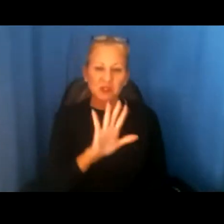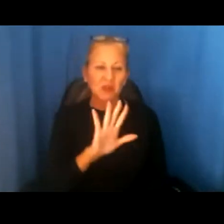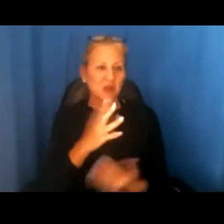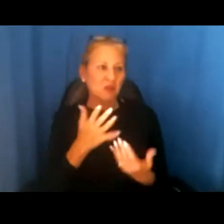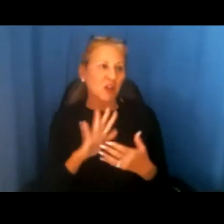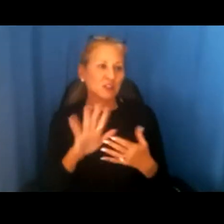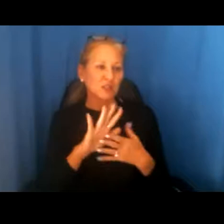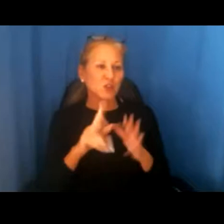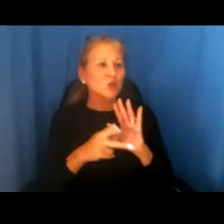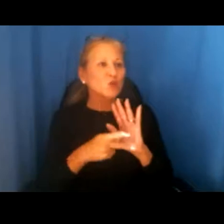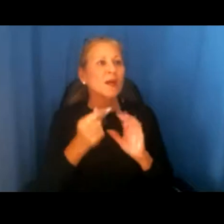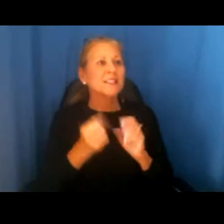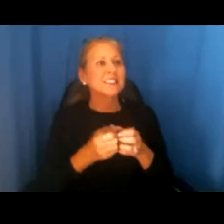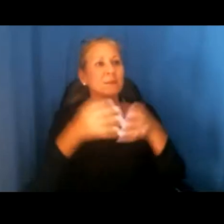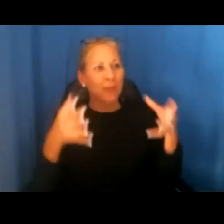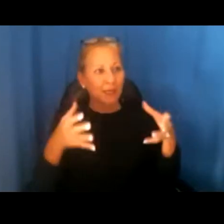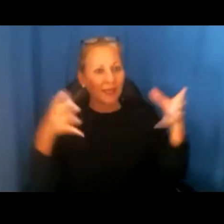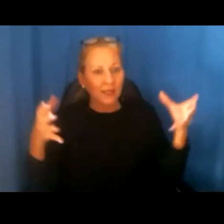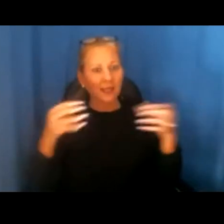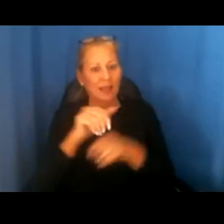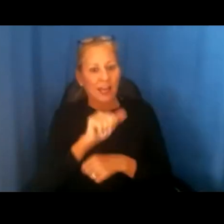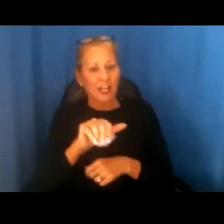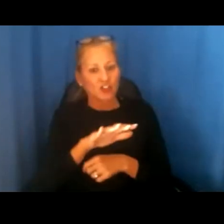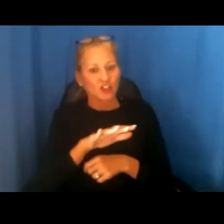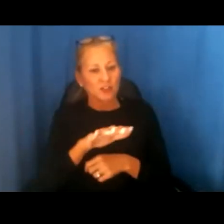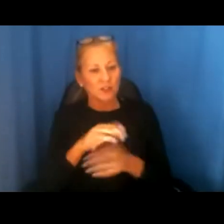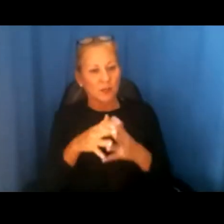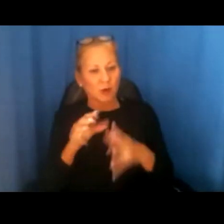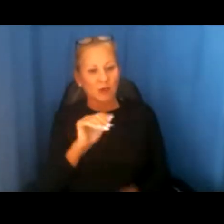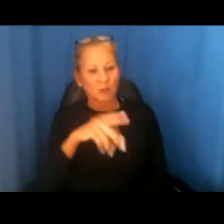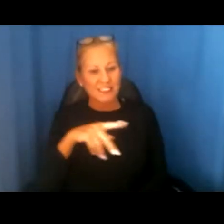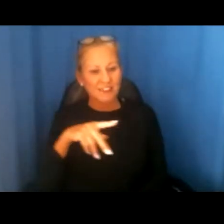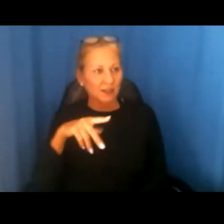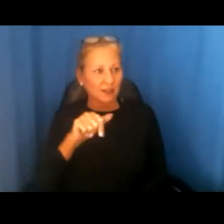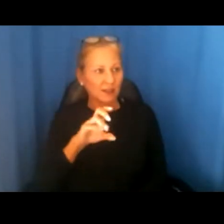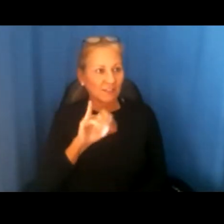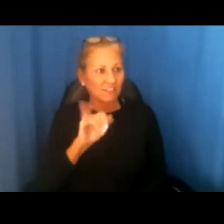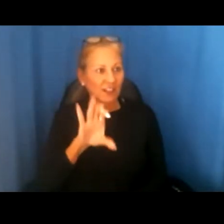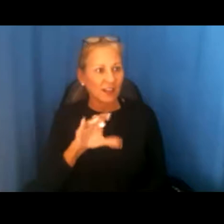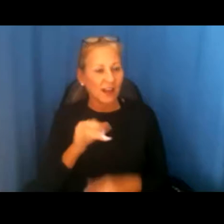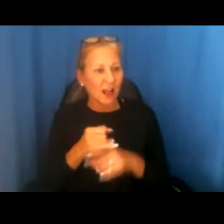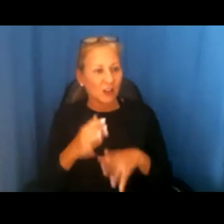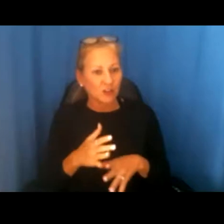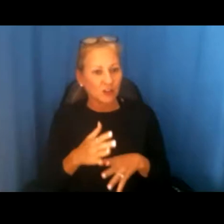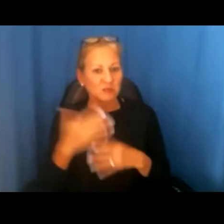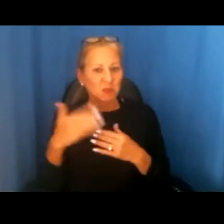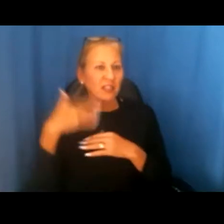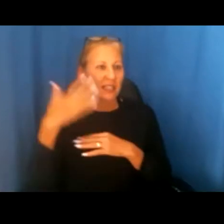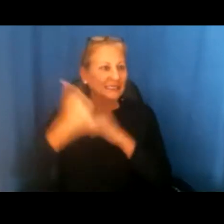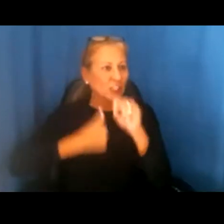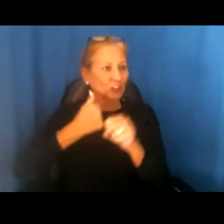Asian Americans and Pacific Islanders living in the United States at the end of next decade.